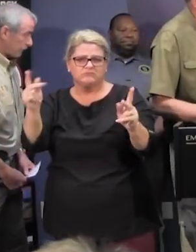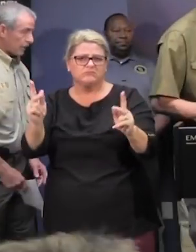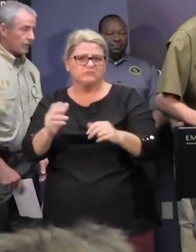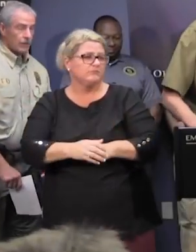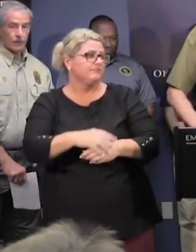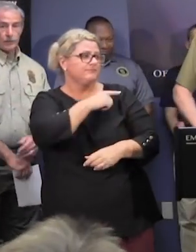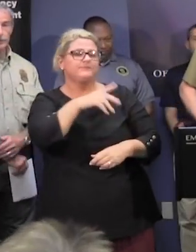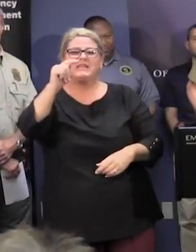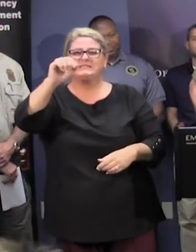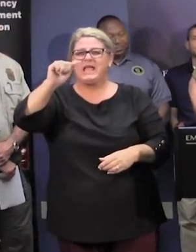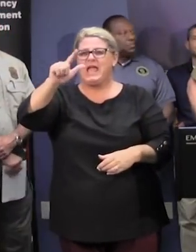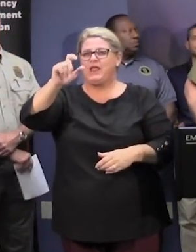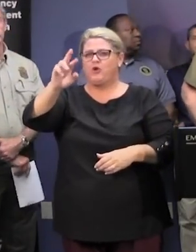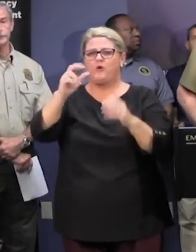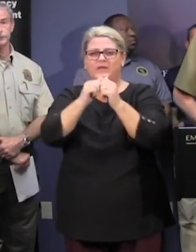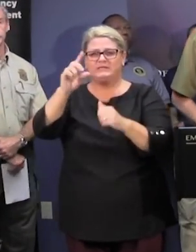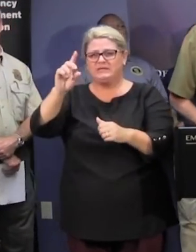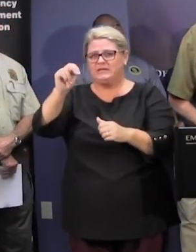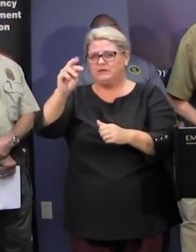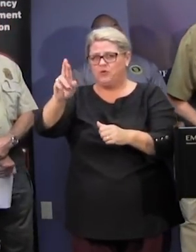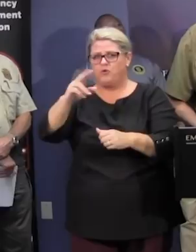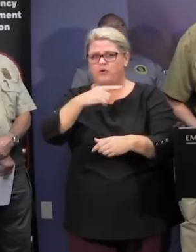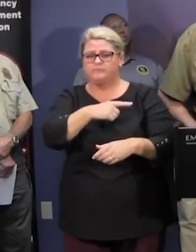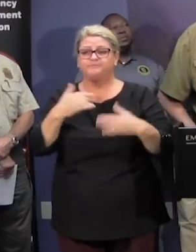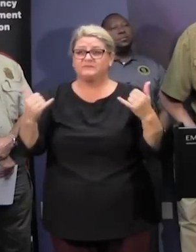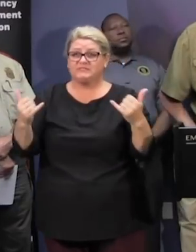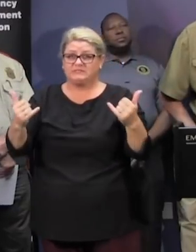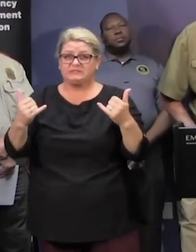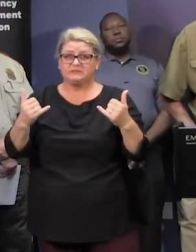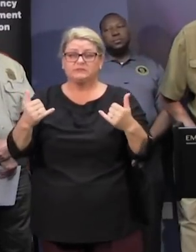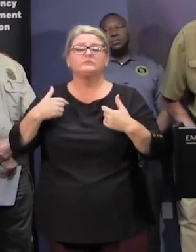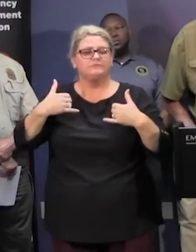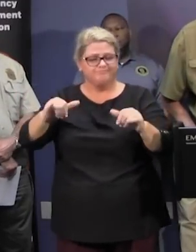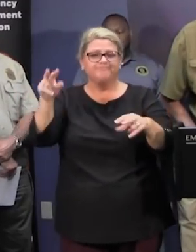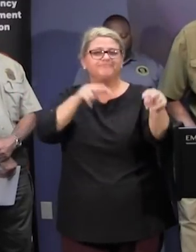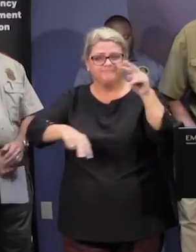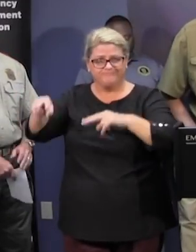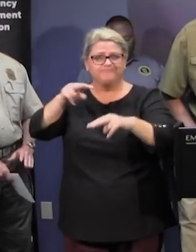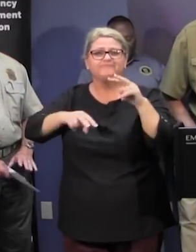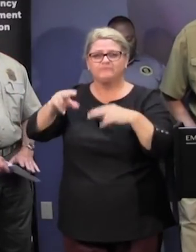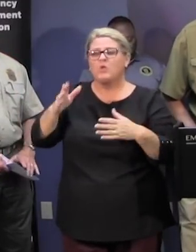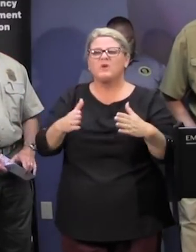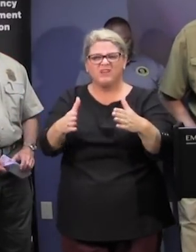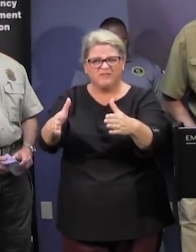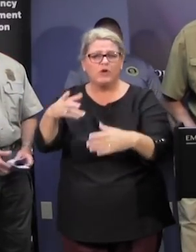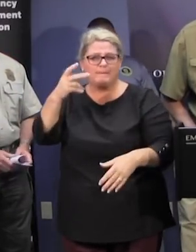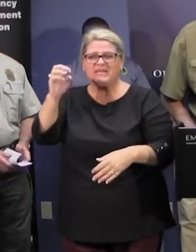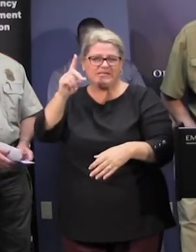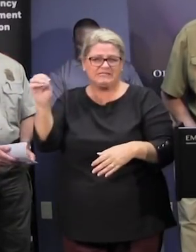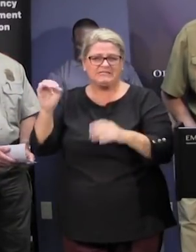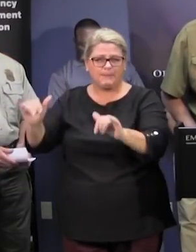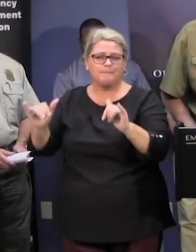thank you governor um today we are still monitoring our our rivers in the pd